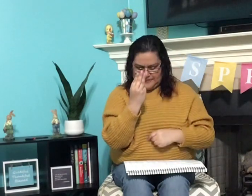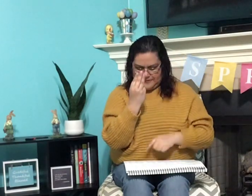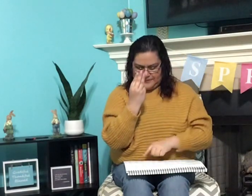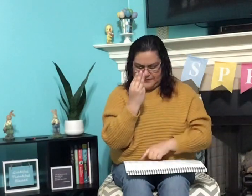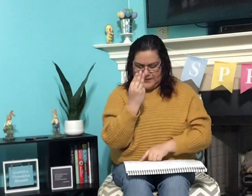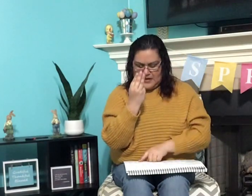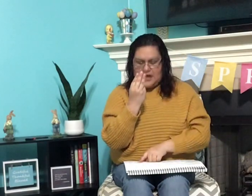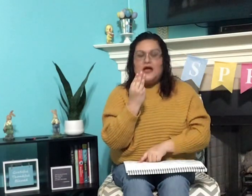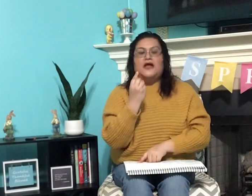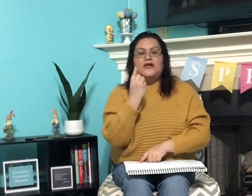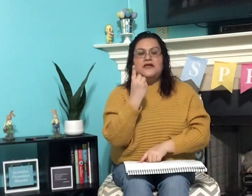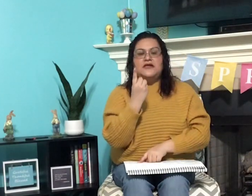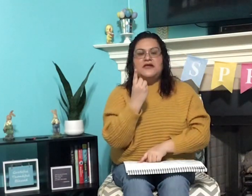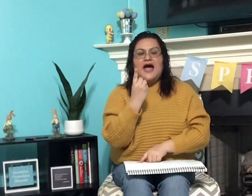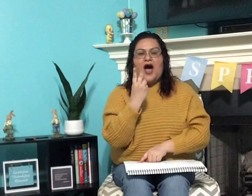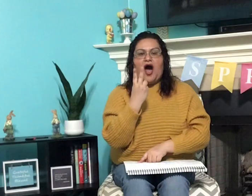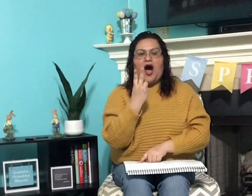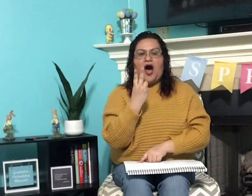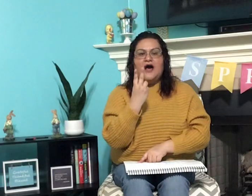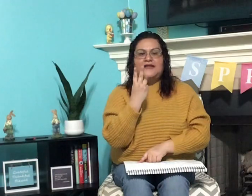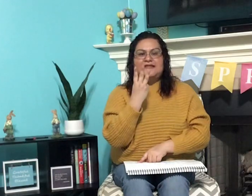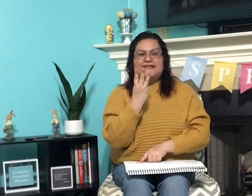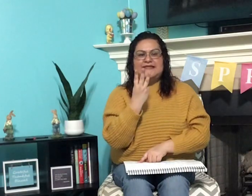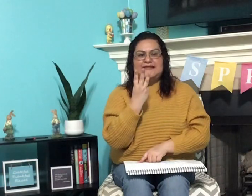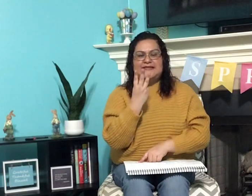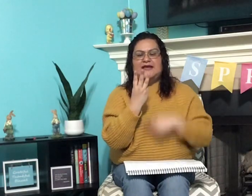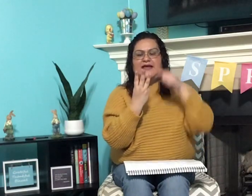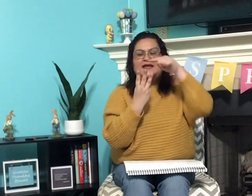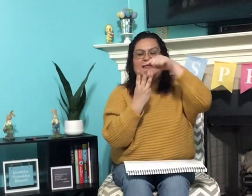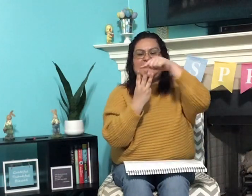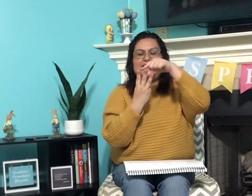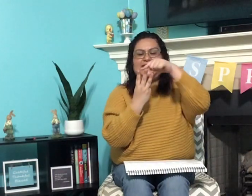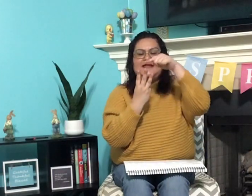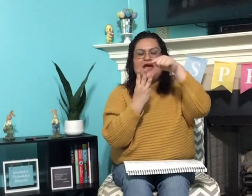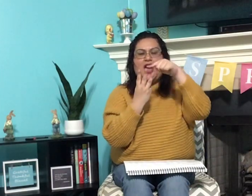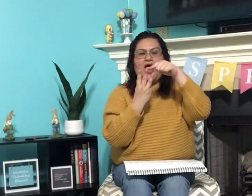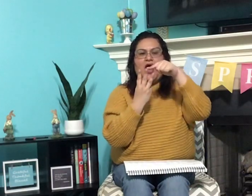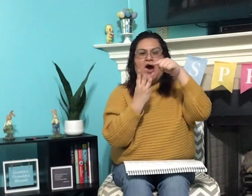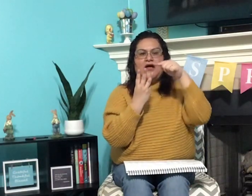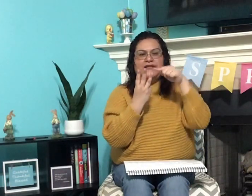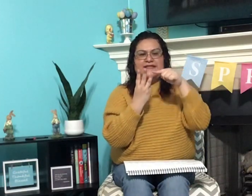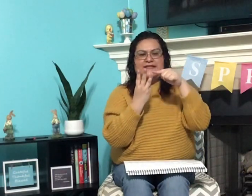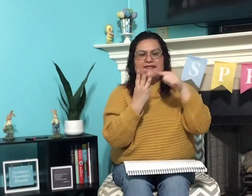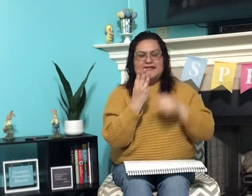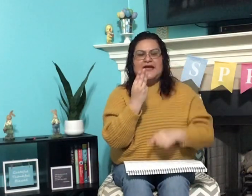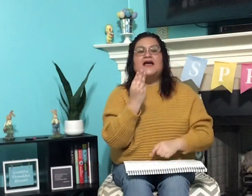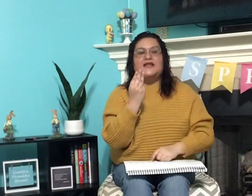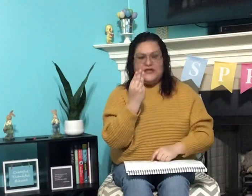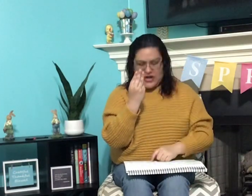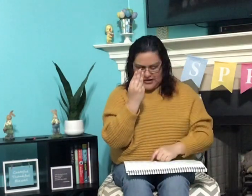N, n, t, n, ah, t, not.